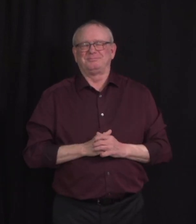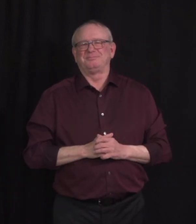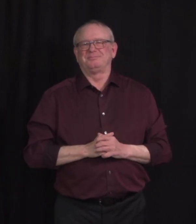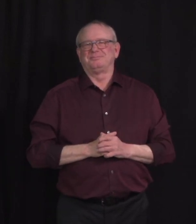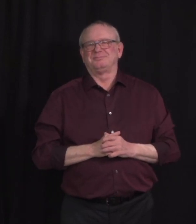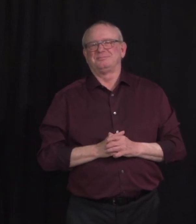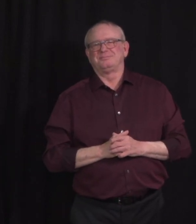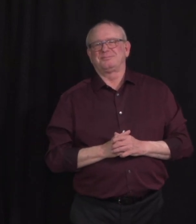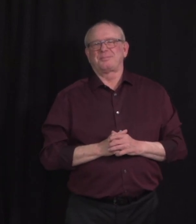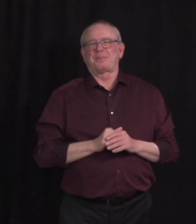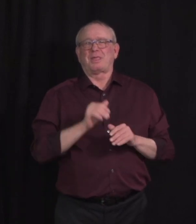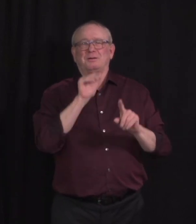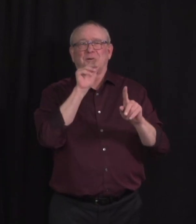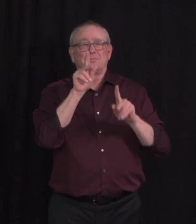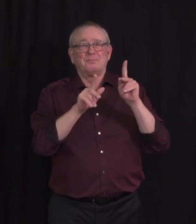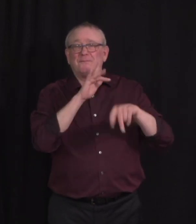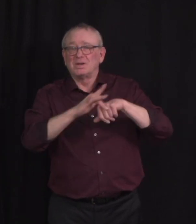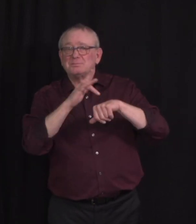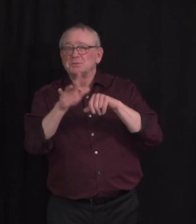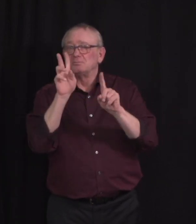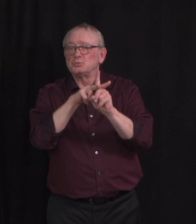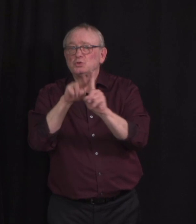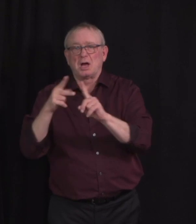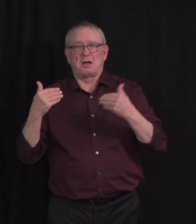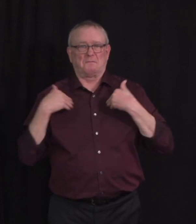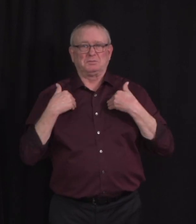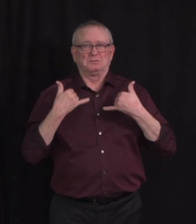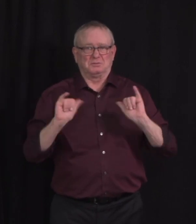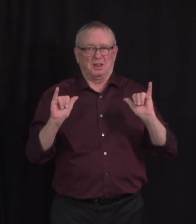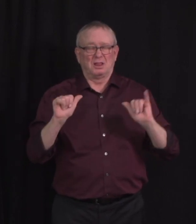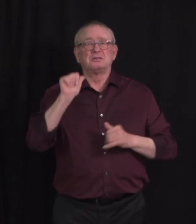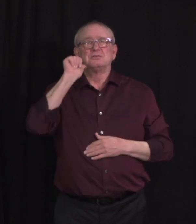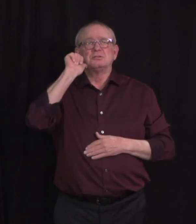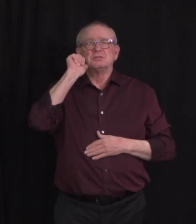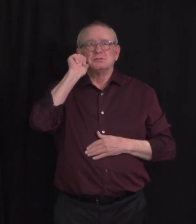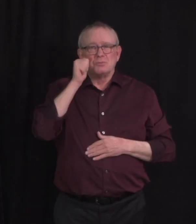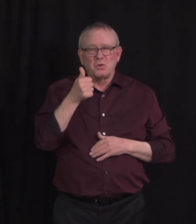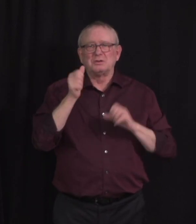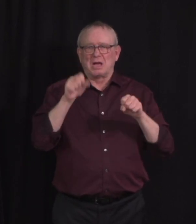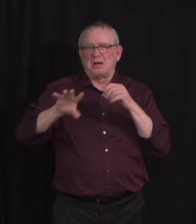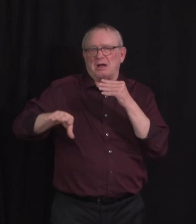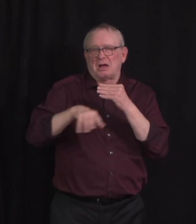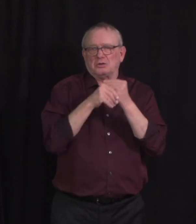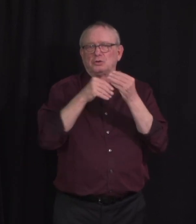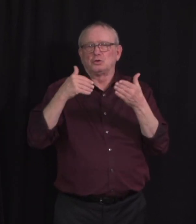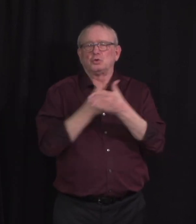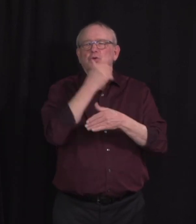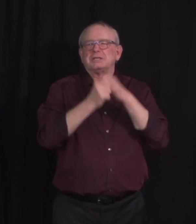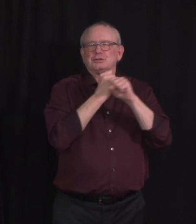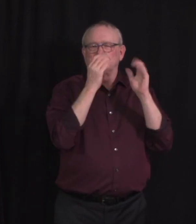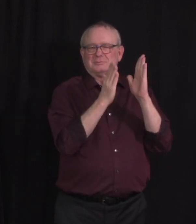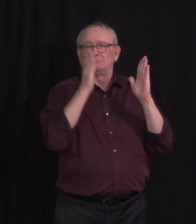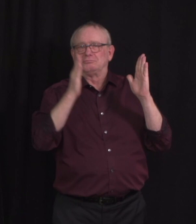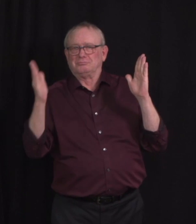though and tomorrow AHS will open bookings for the next three birth years in Phase 2A. Albertans born